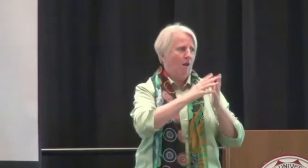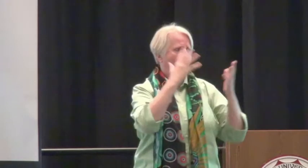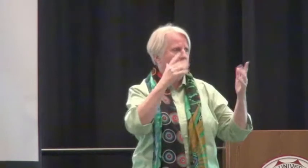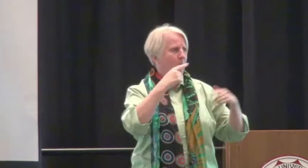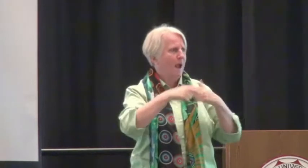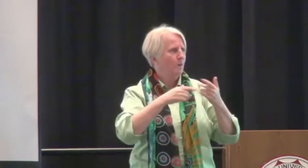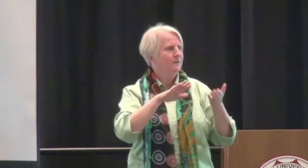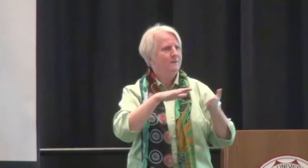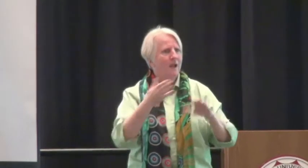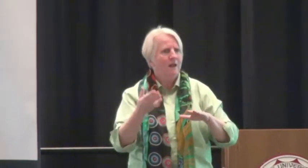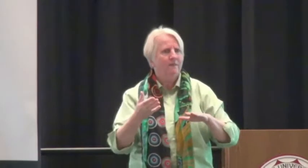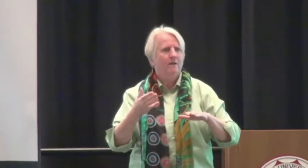are here today.